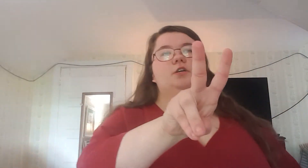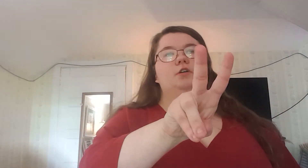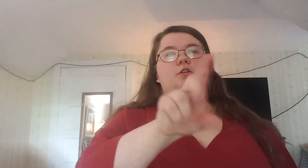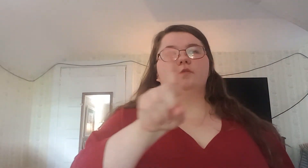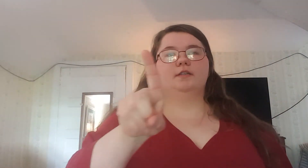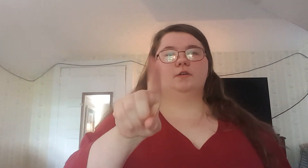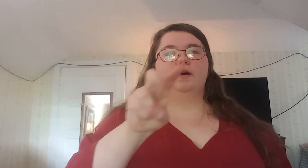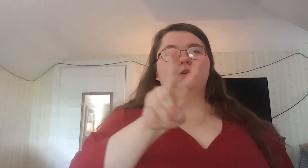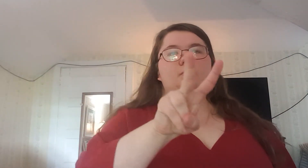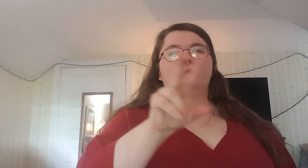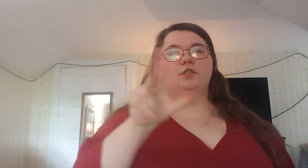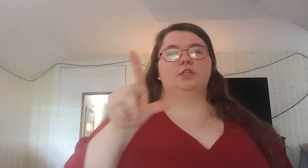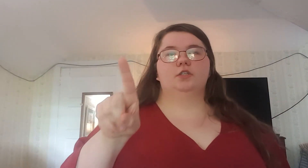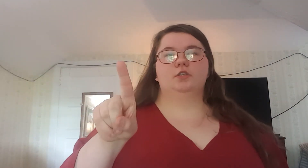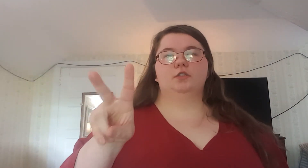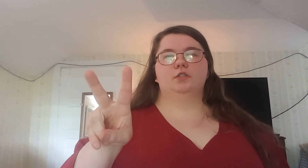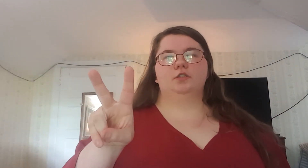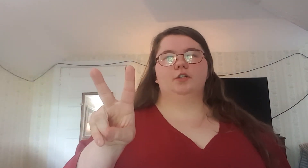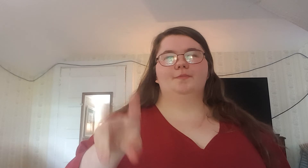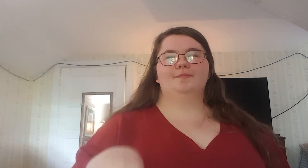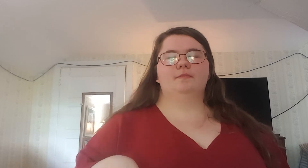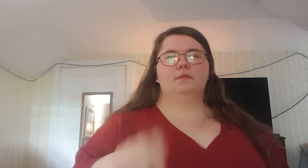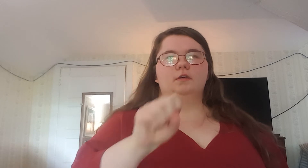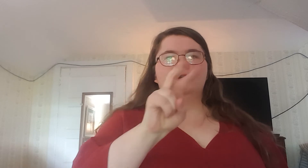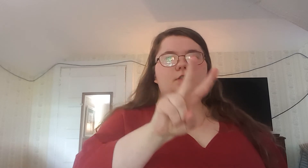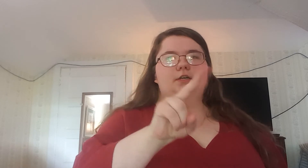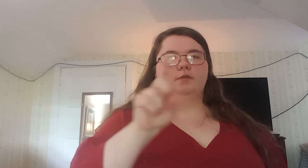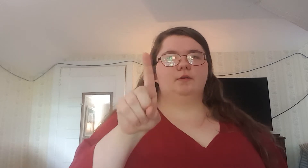21, 22, 21,